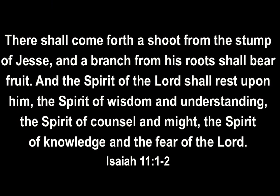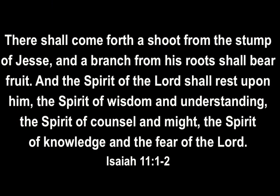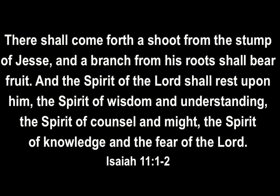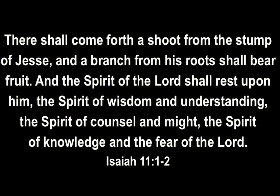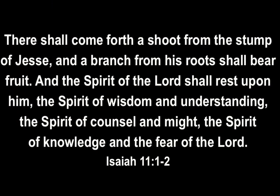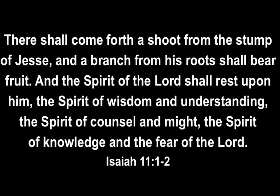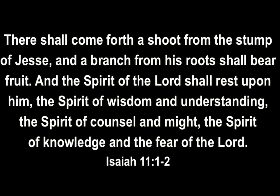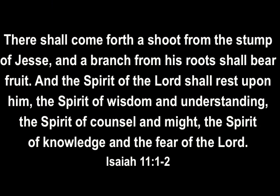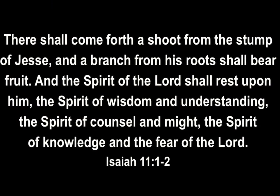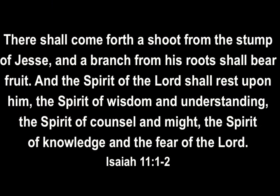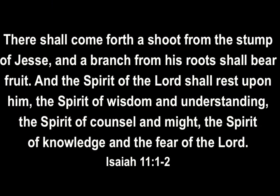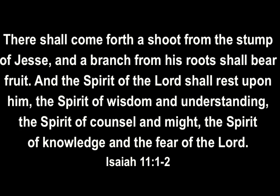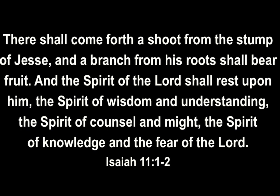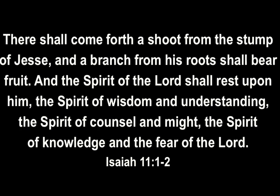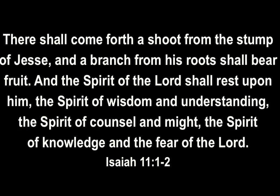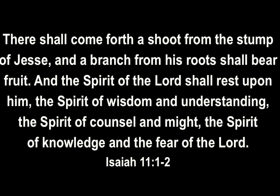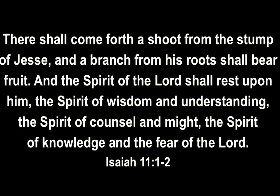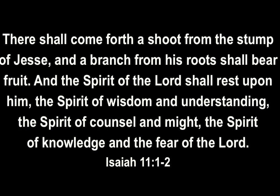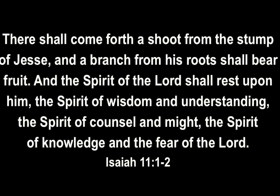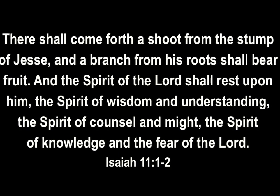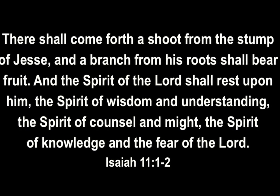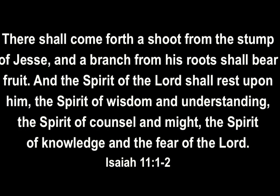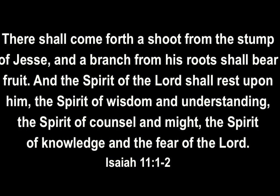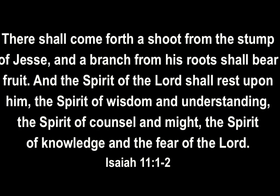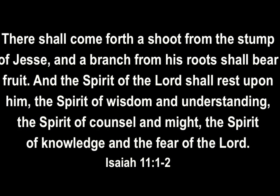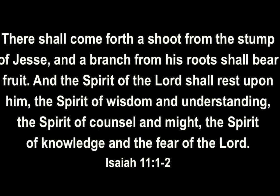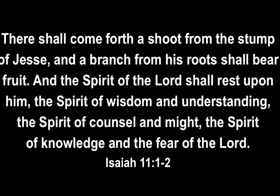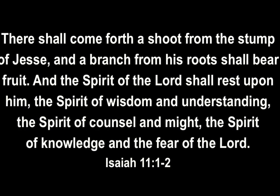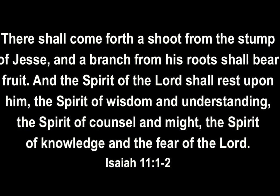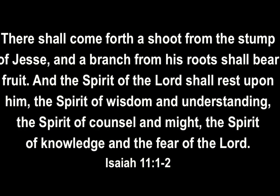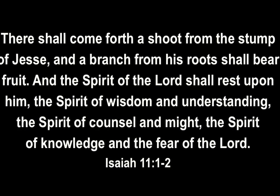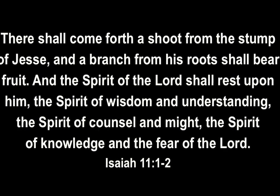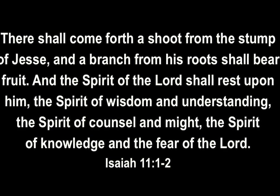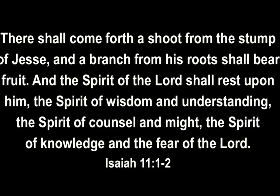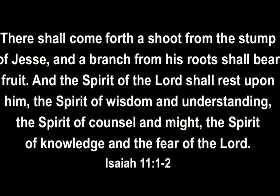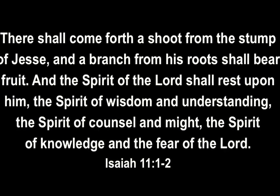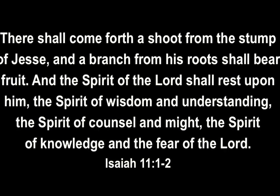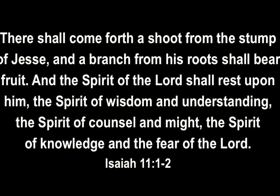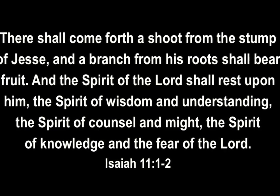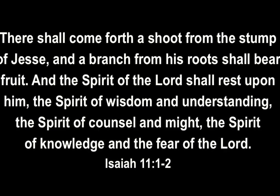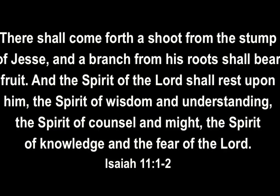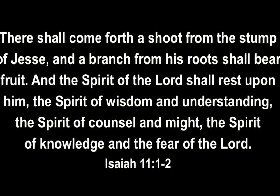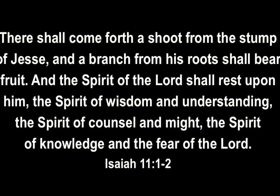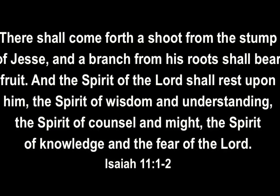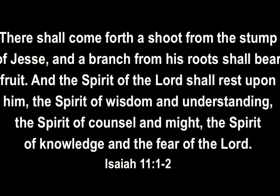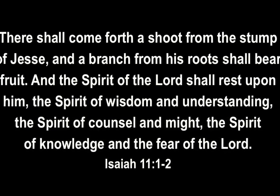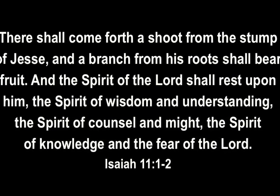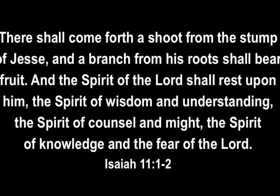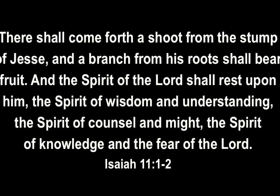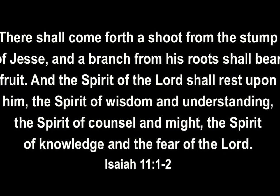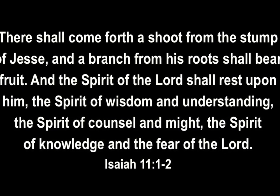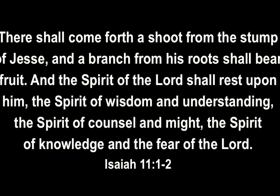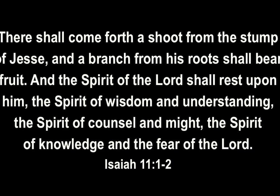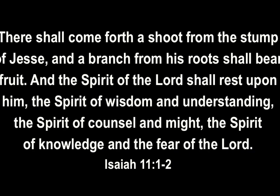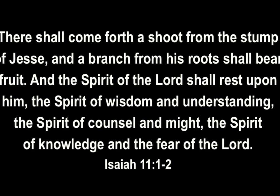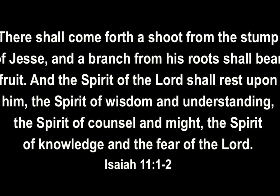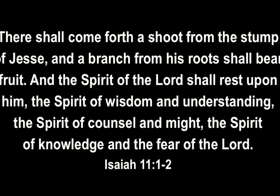forth a shoot from the stump of jesse and a branch from his roots shall bear fruit and the spirit of the lord shall rest upon him the spirit of wisdom and